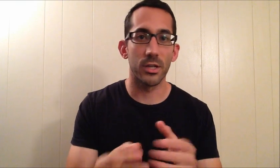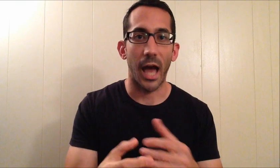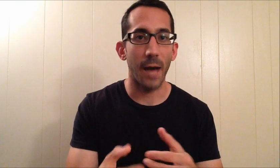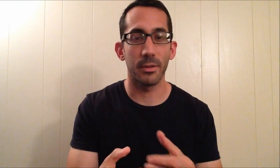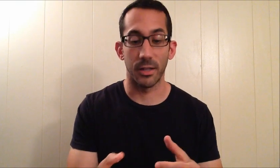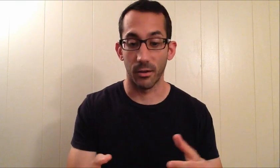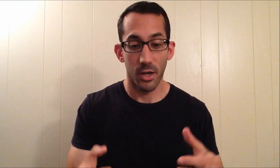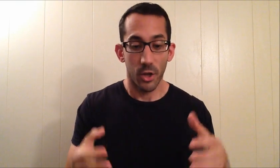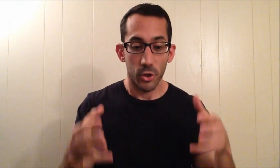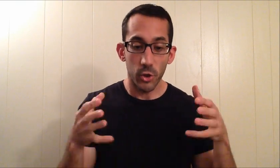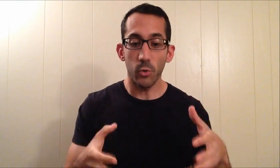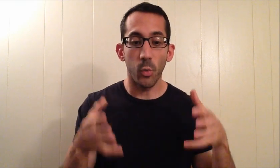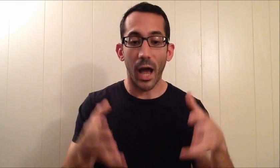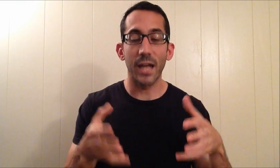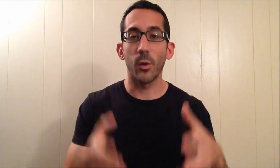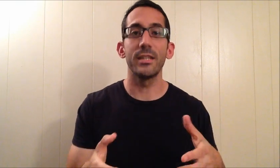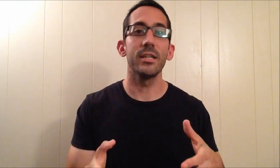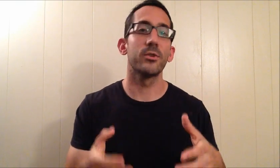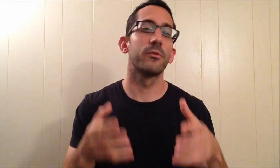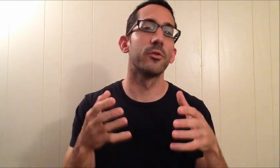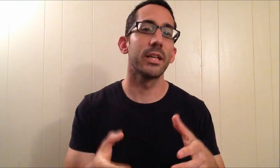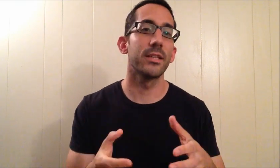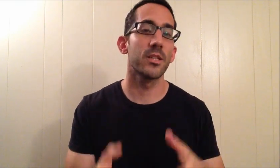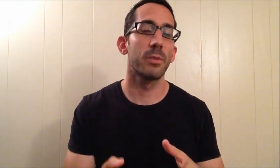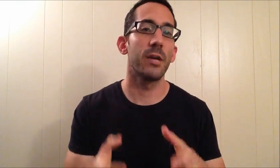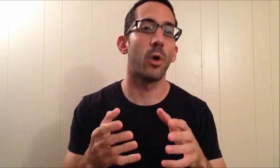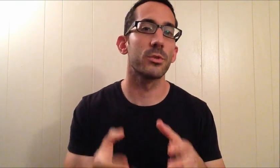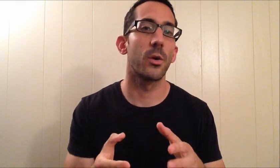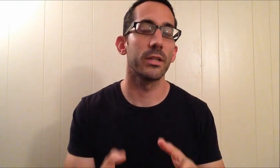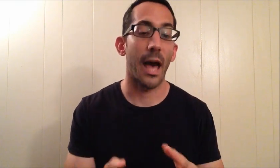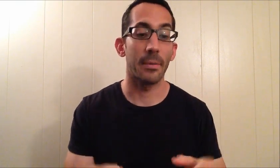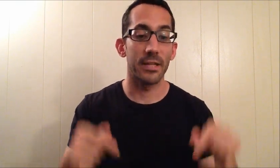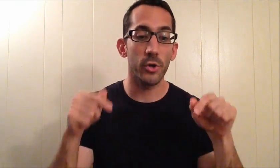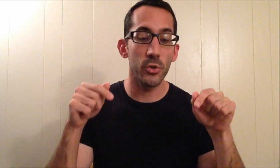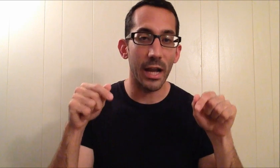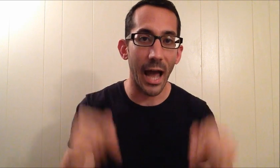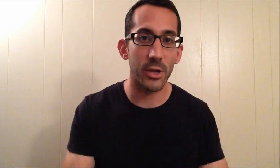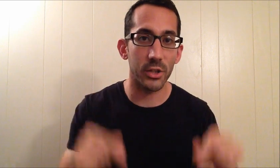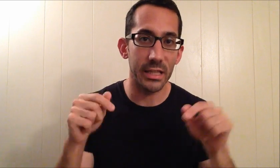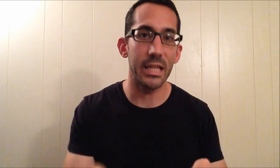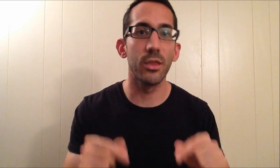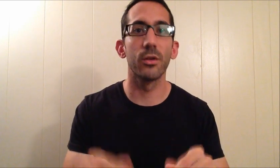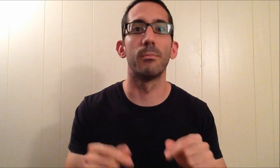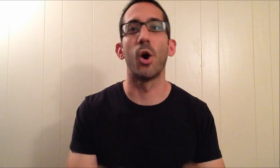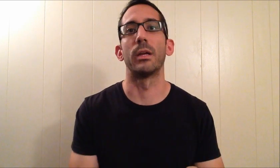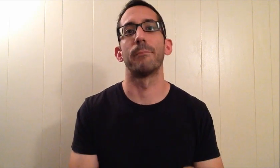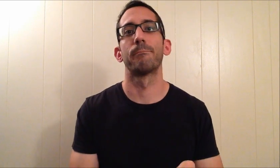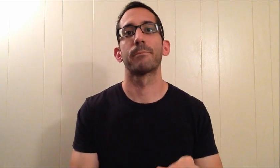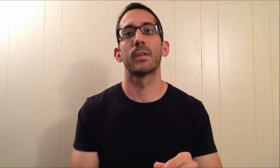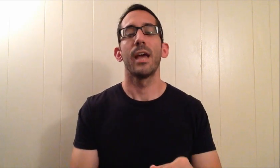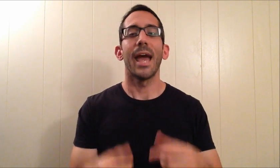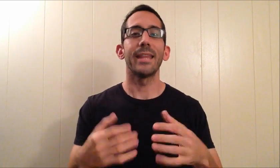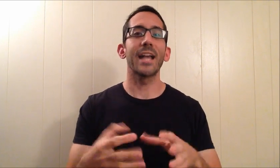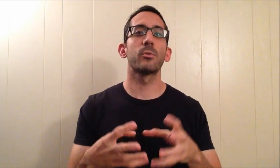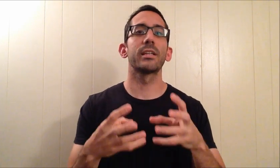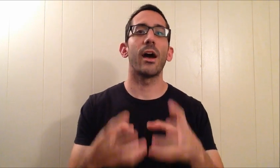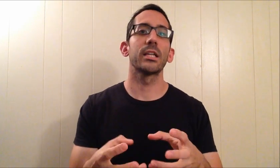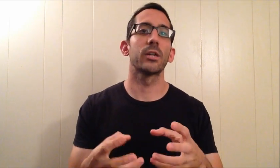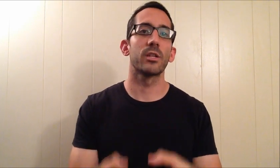what was going to happen there, you had no idea to fully anticipate what was going to happen until you got actually in the moment. And that's when the calculated